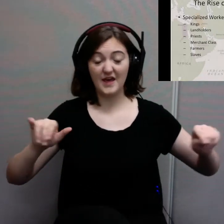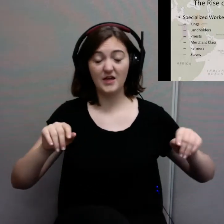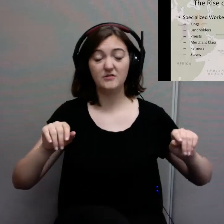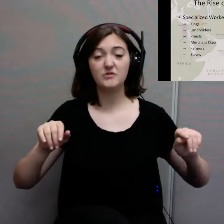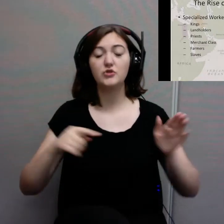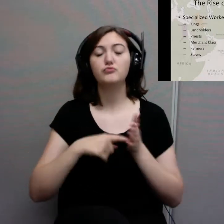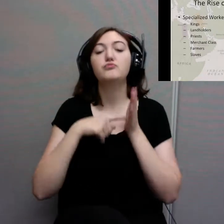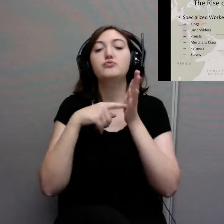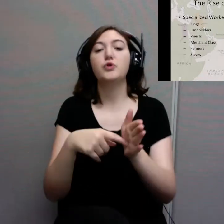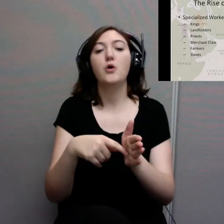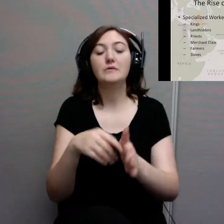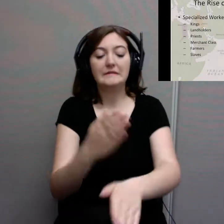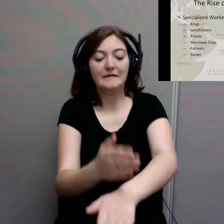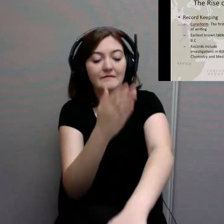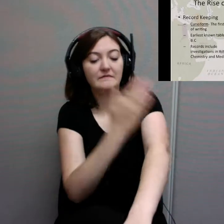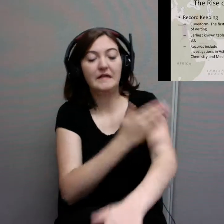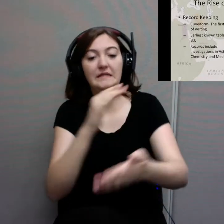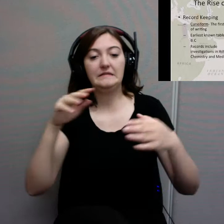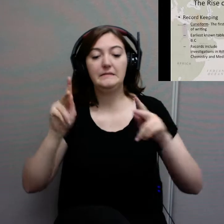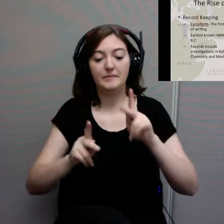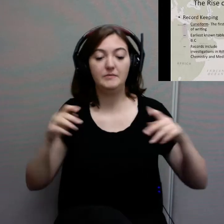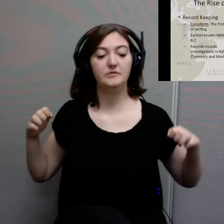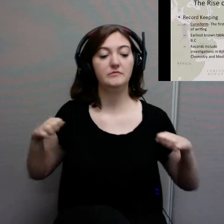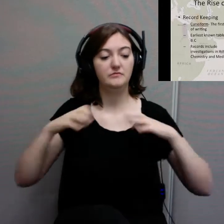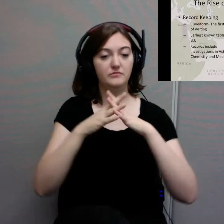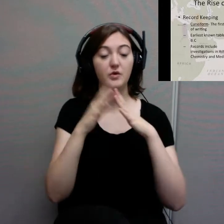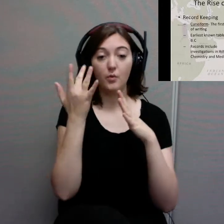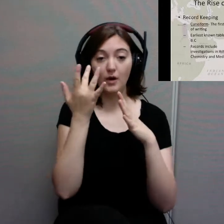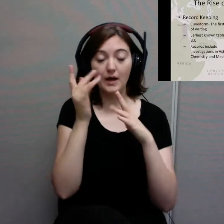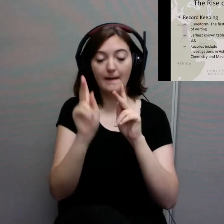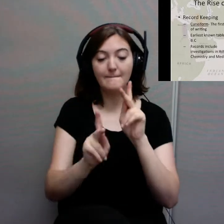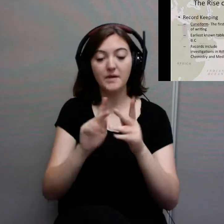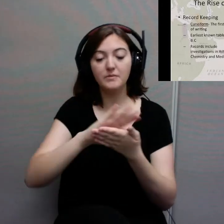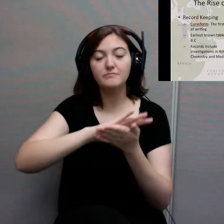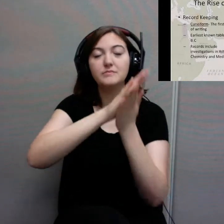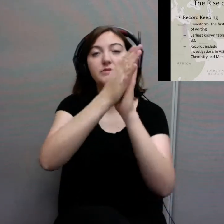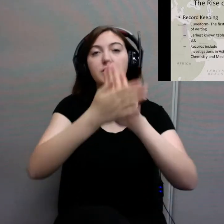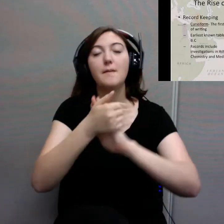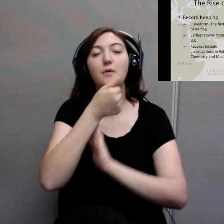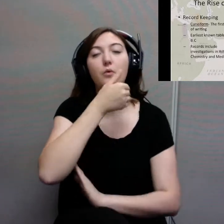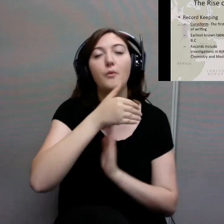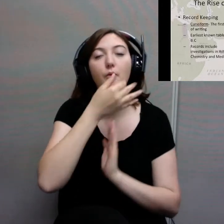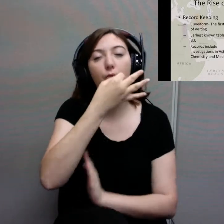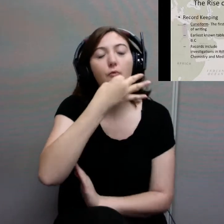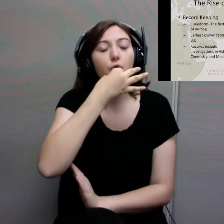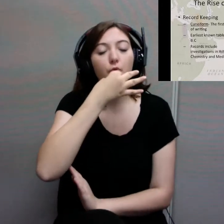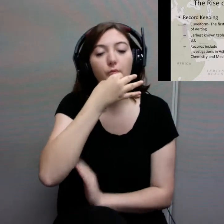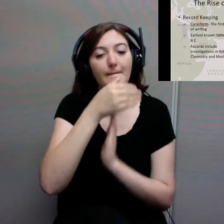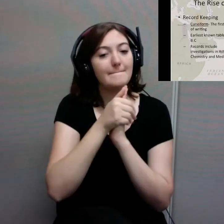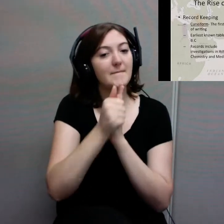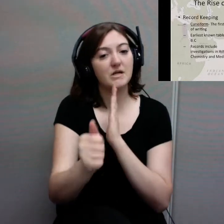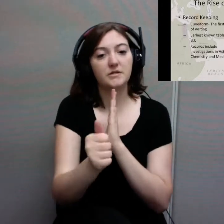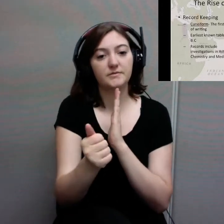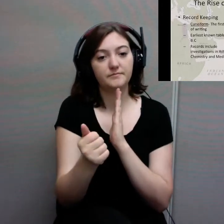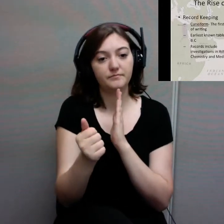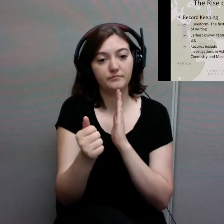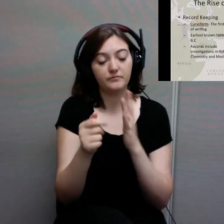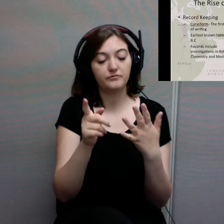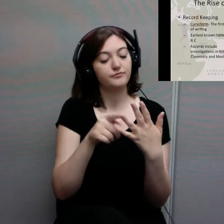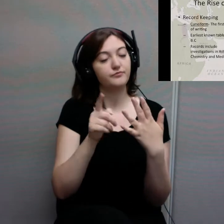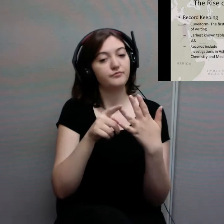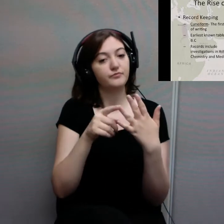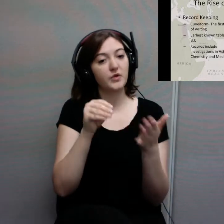to become masters at something. Another thing is record-keeping. The Mesopotamians have the earliest